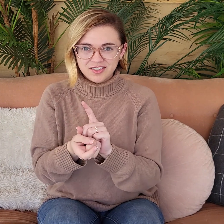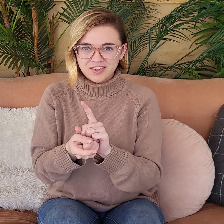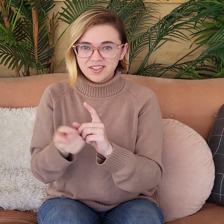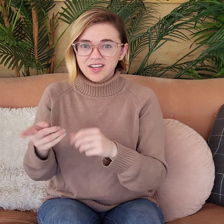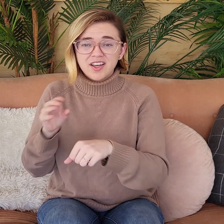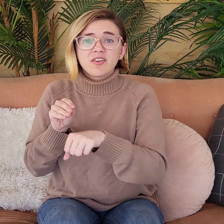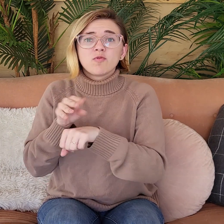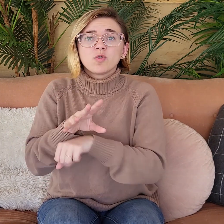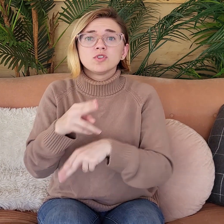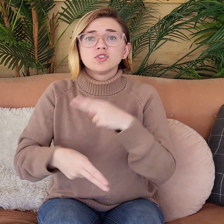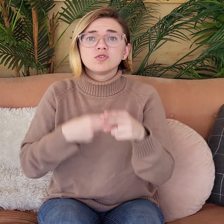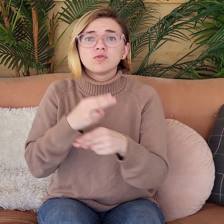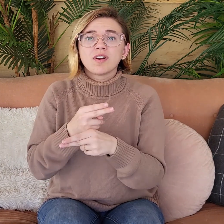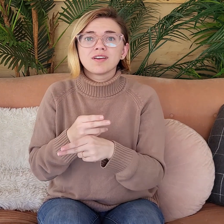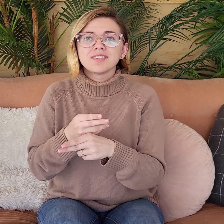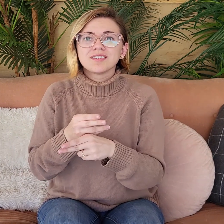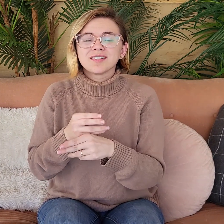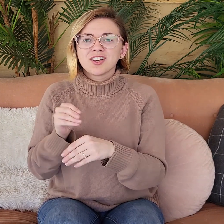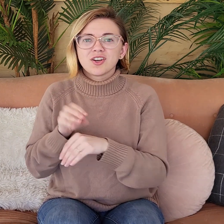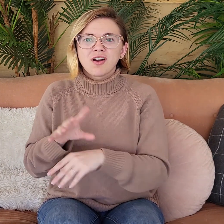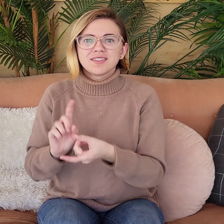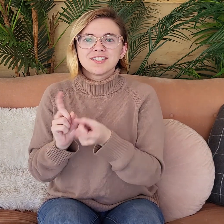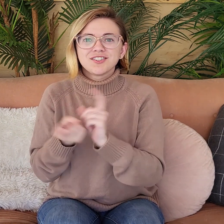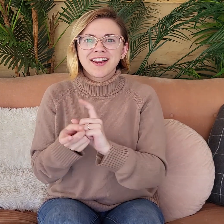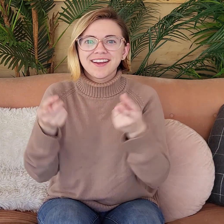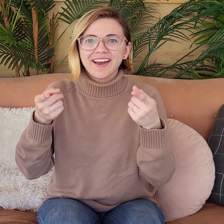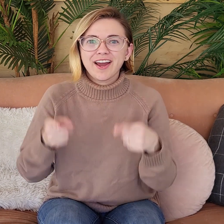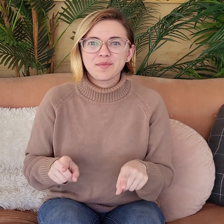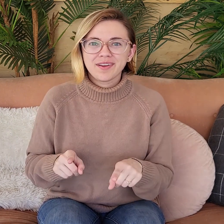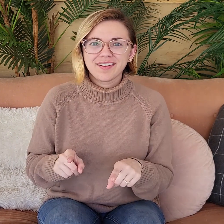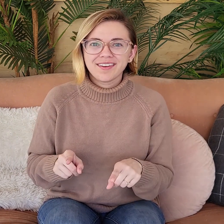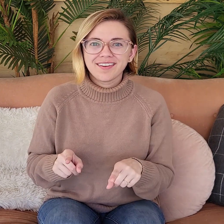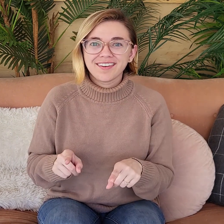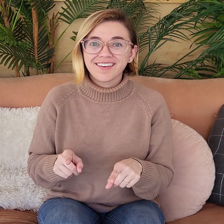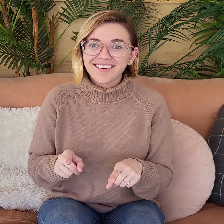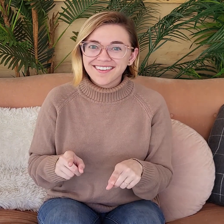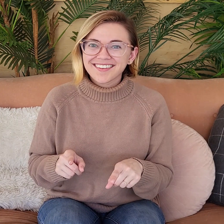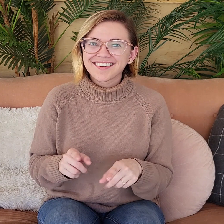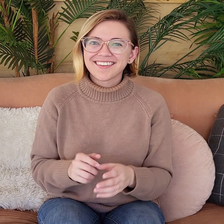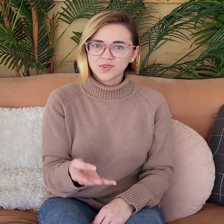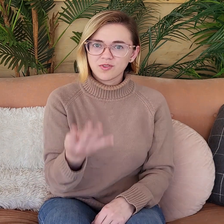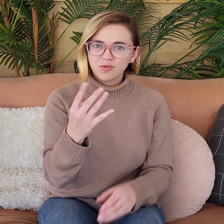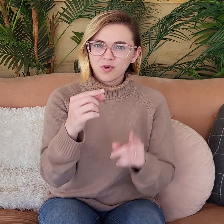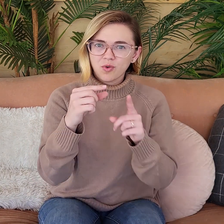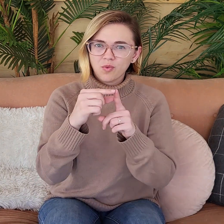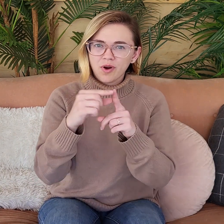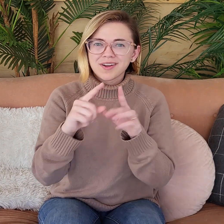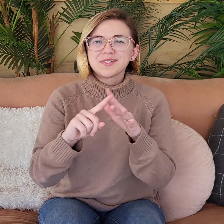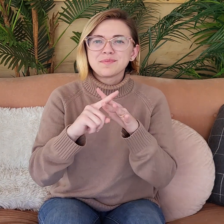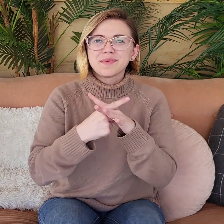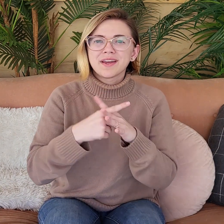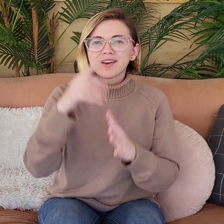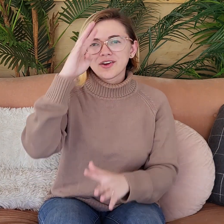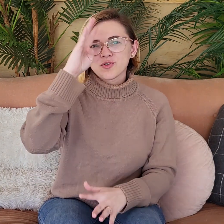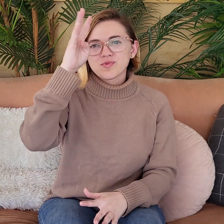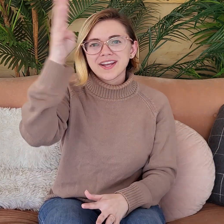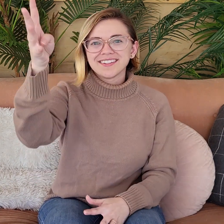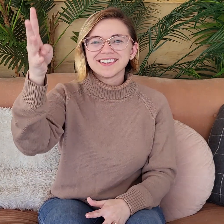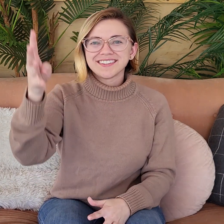He impacted it and changed. influenced the world and caused the universe to change and something to happen.